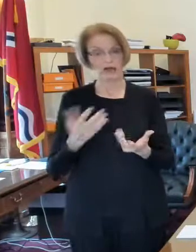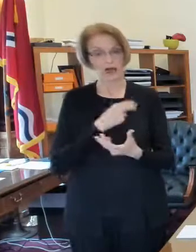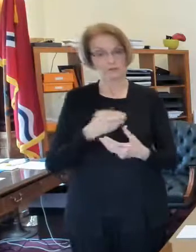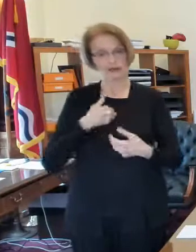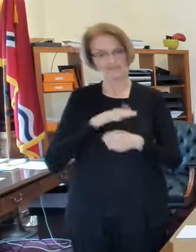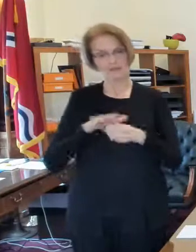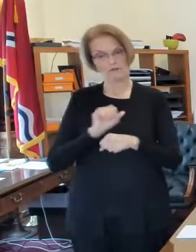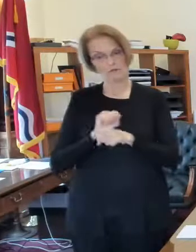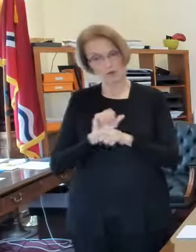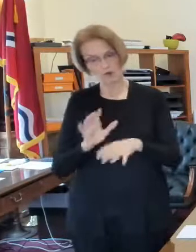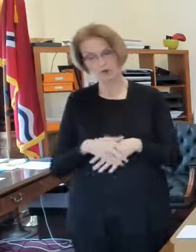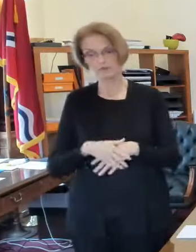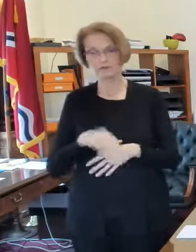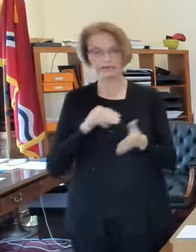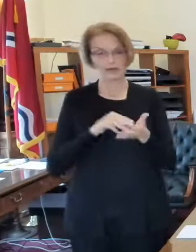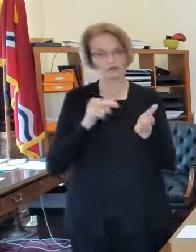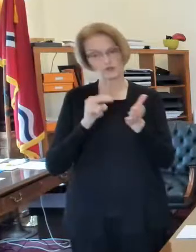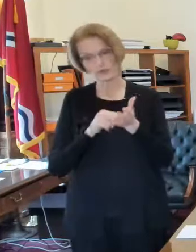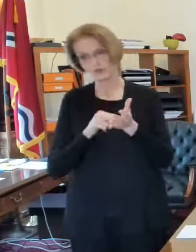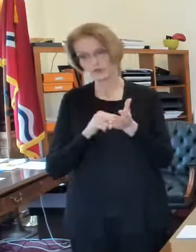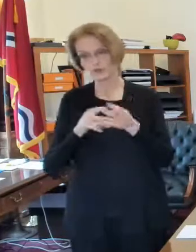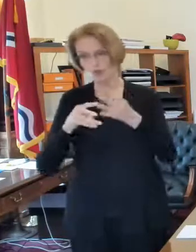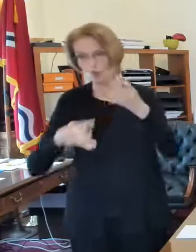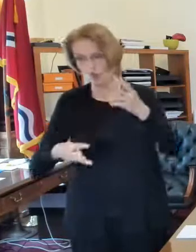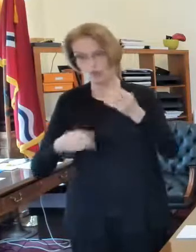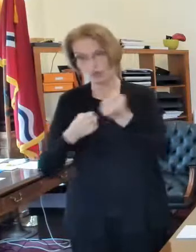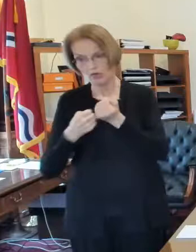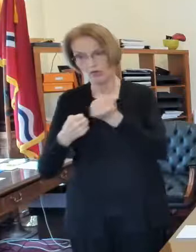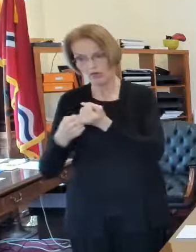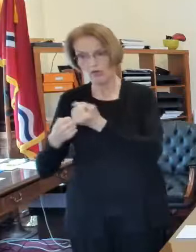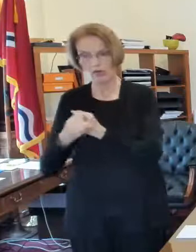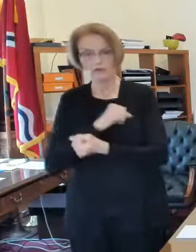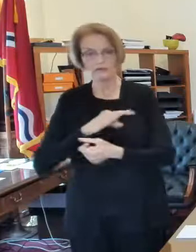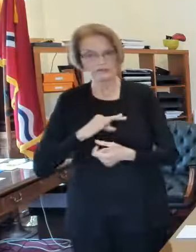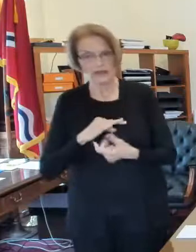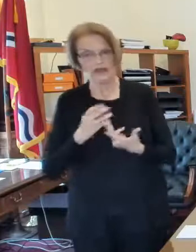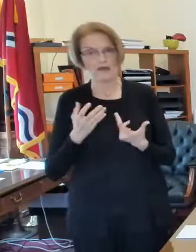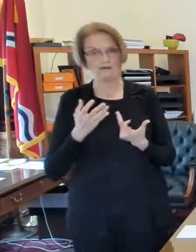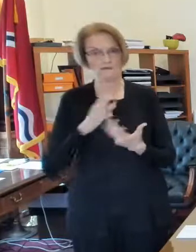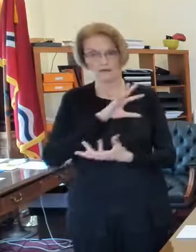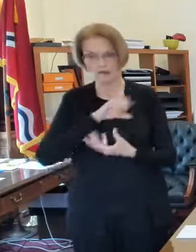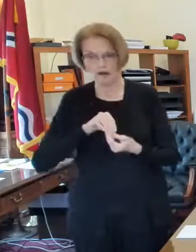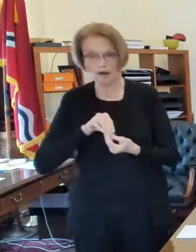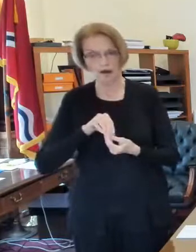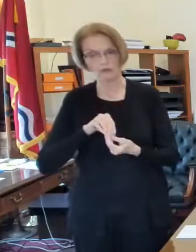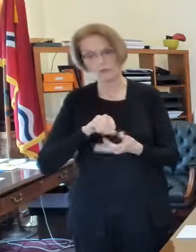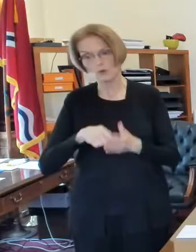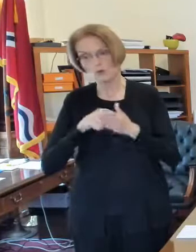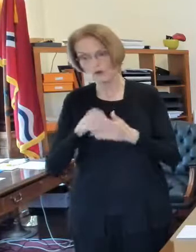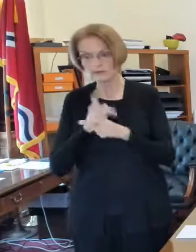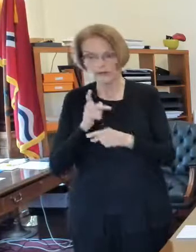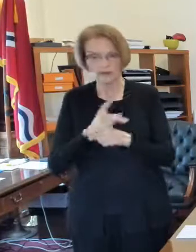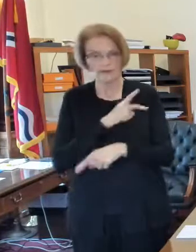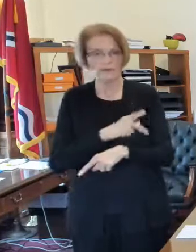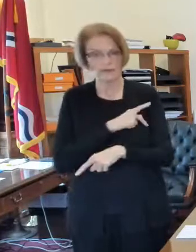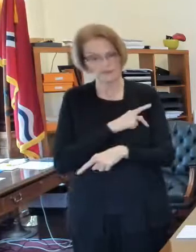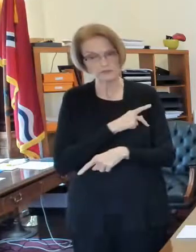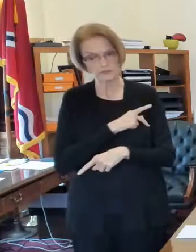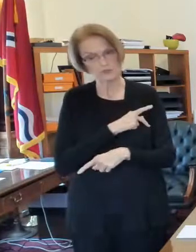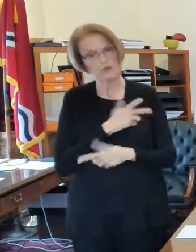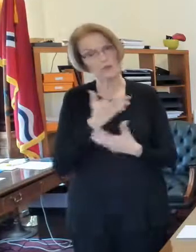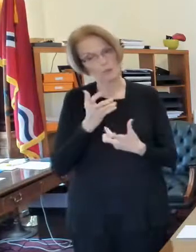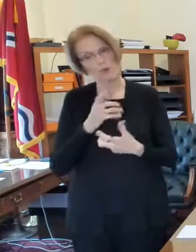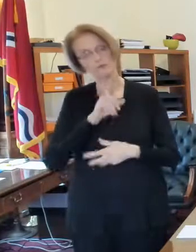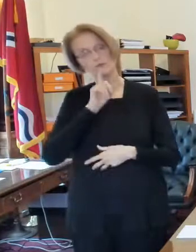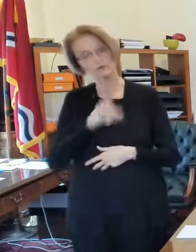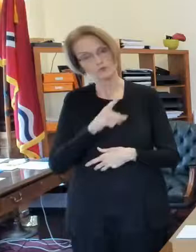doctors nurses all the ancillary staff that help that it takes to take care of you have the capacity to do that so